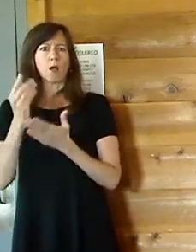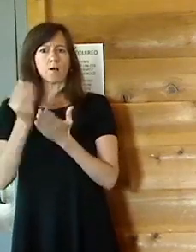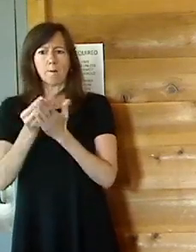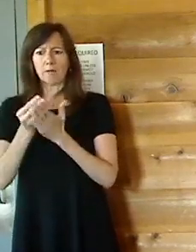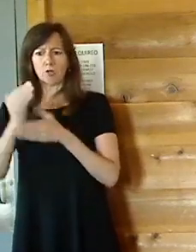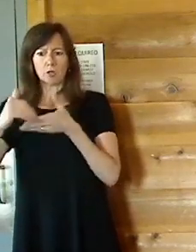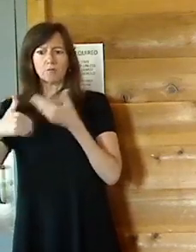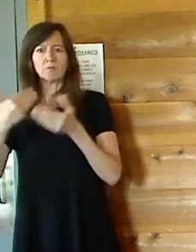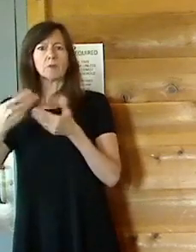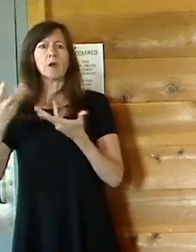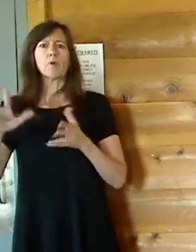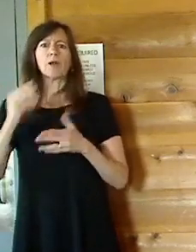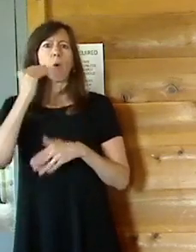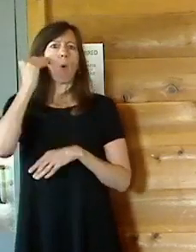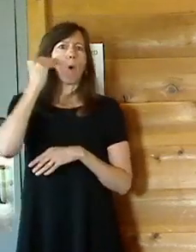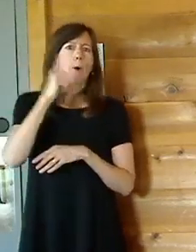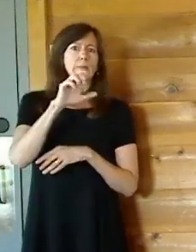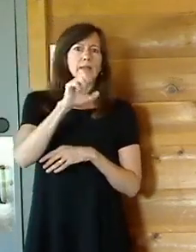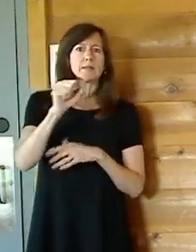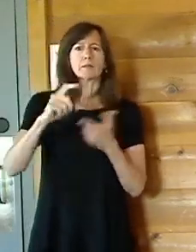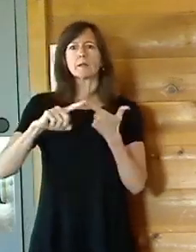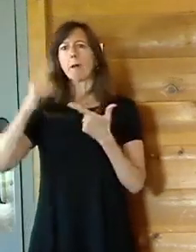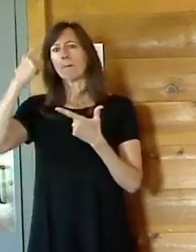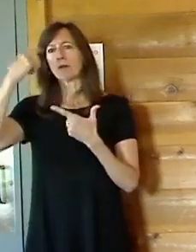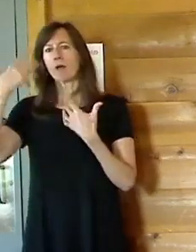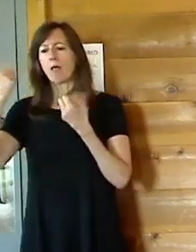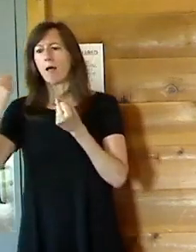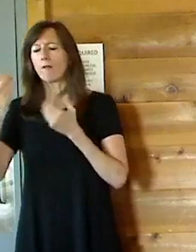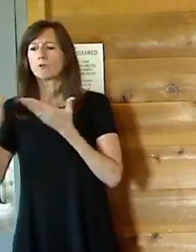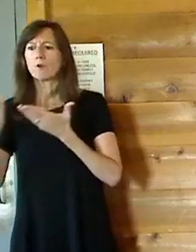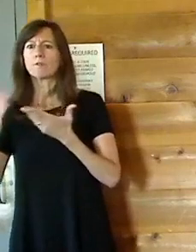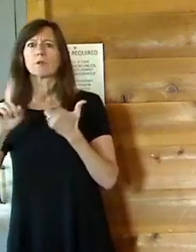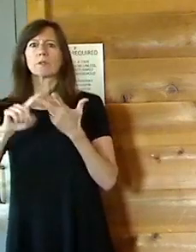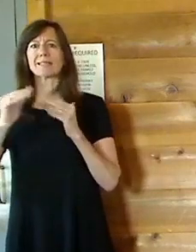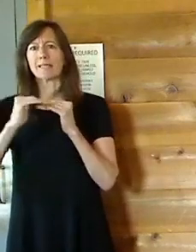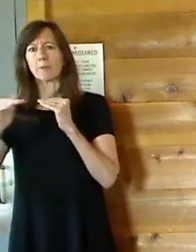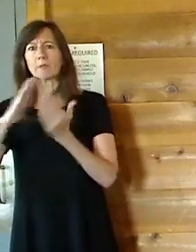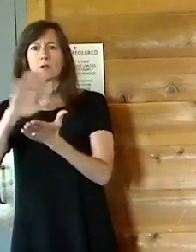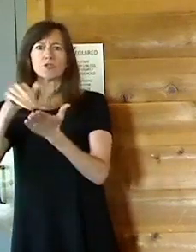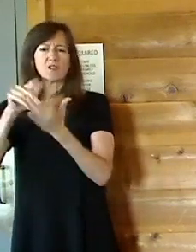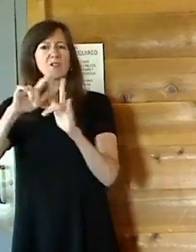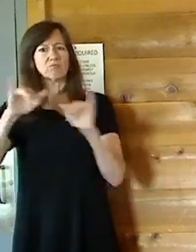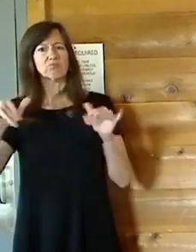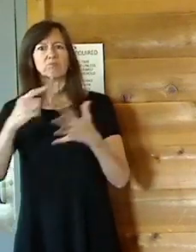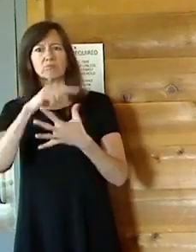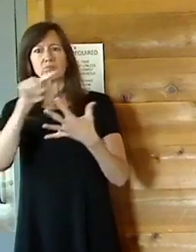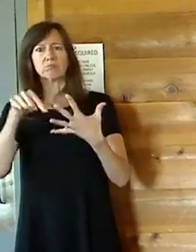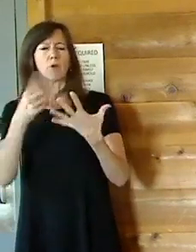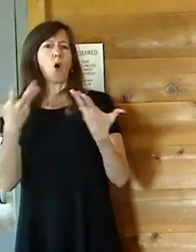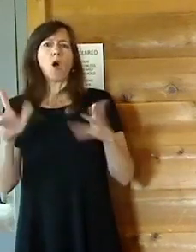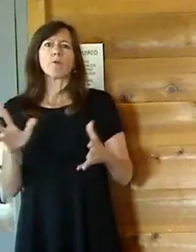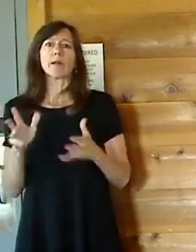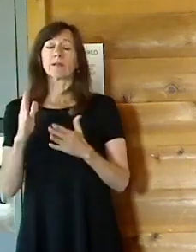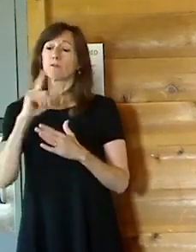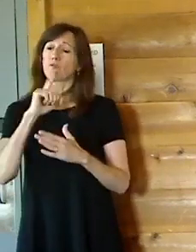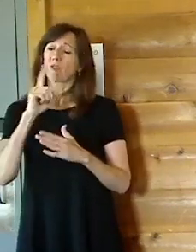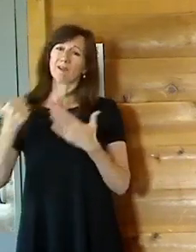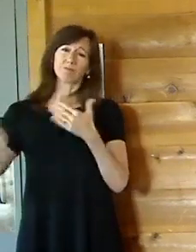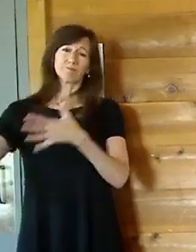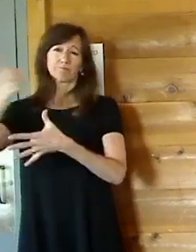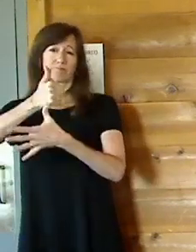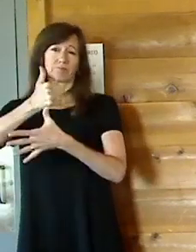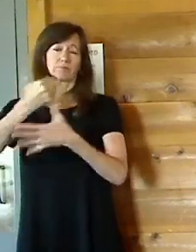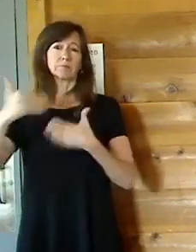for mental health services, increased mental health services, stabilization centers, so on and so forth. Yeah. So this is something that is a top priority to Dutchess County